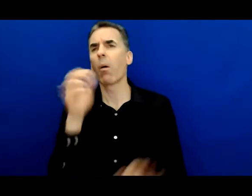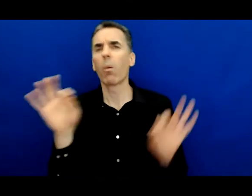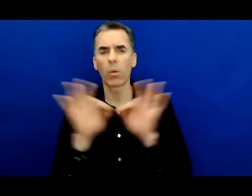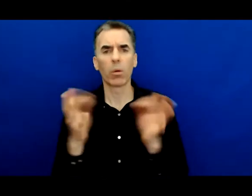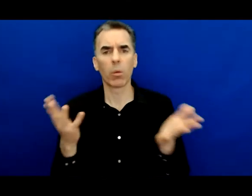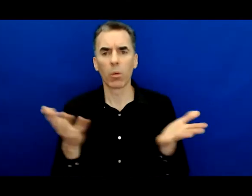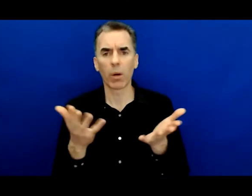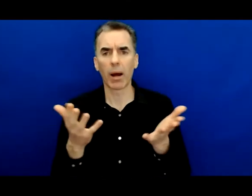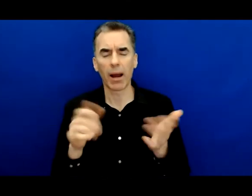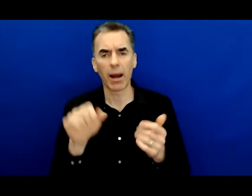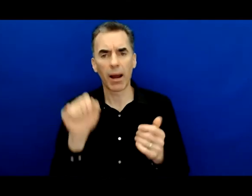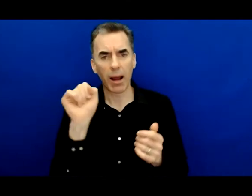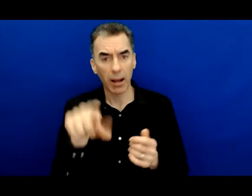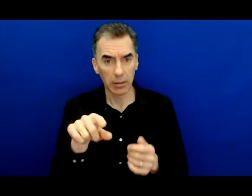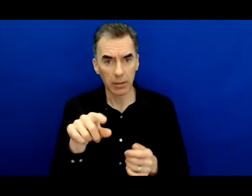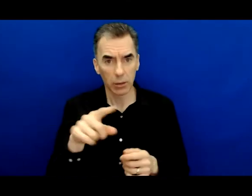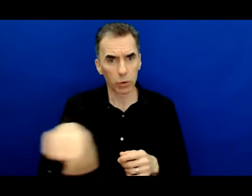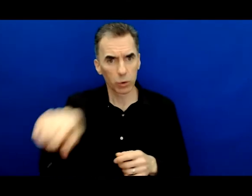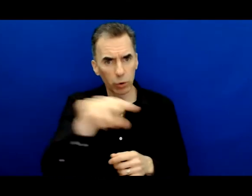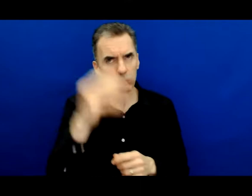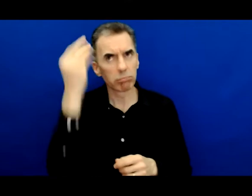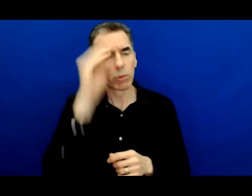develop your own plan of action to make a difference.